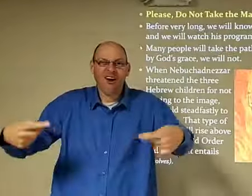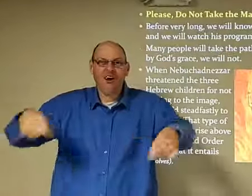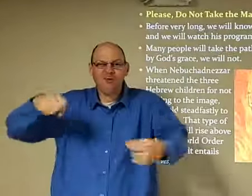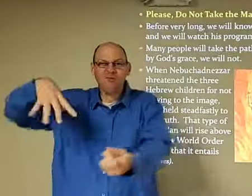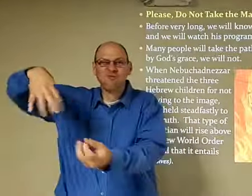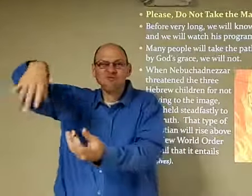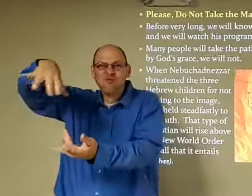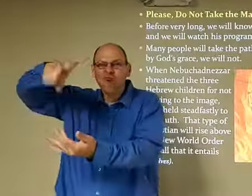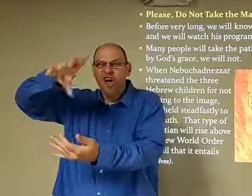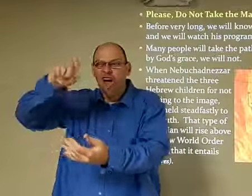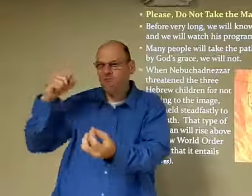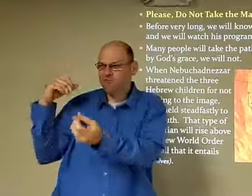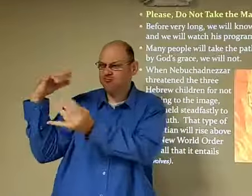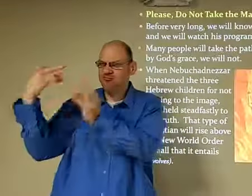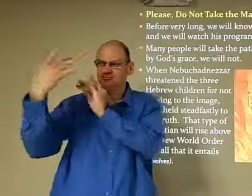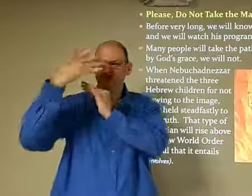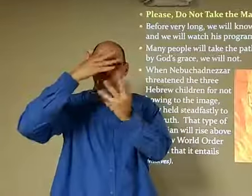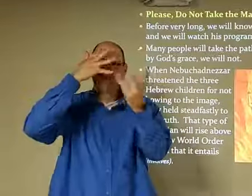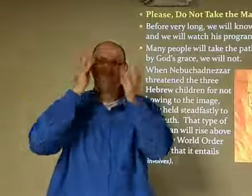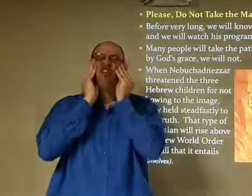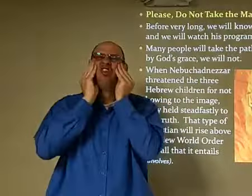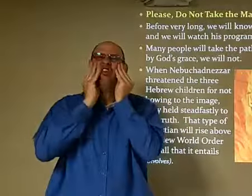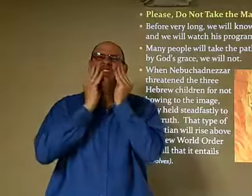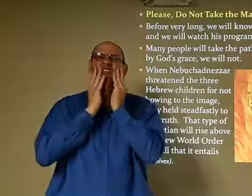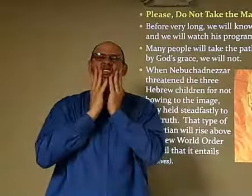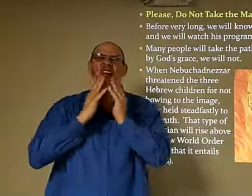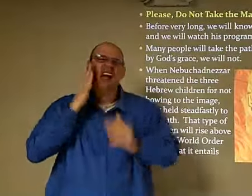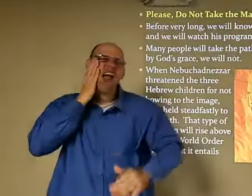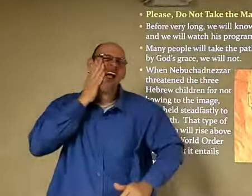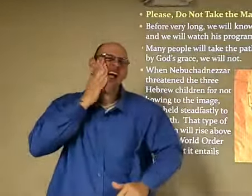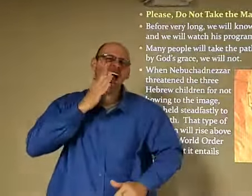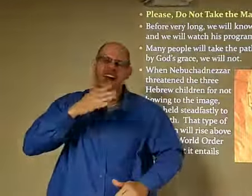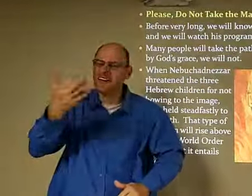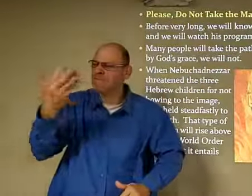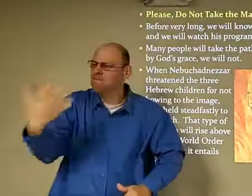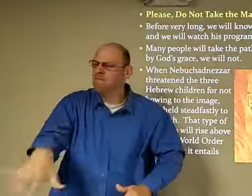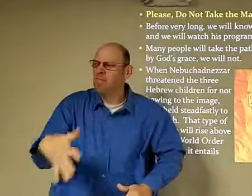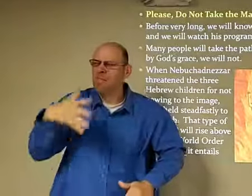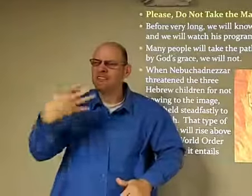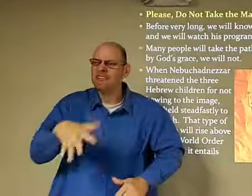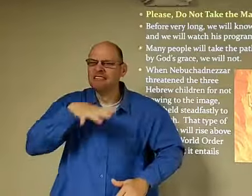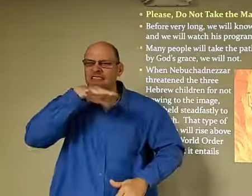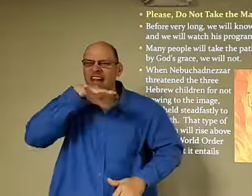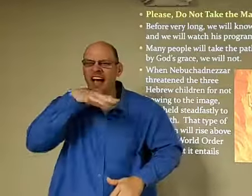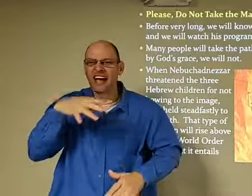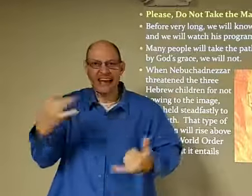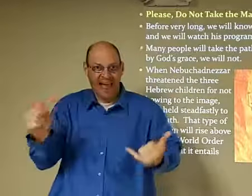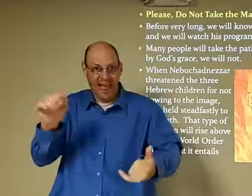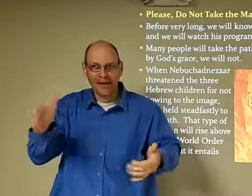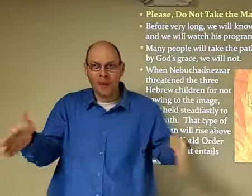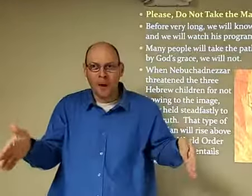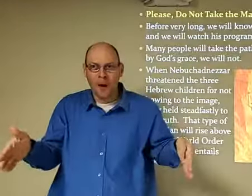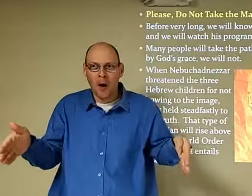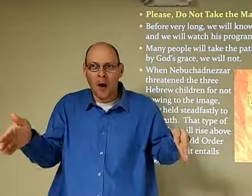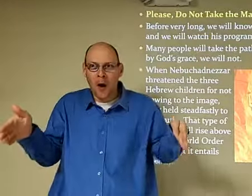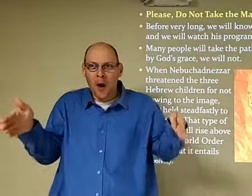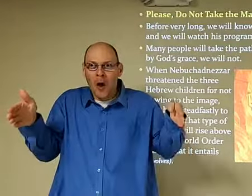you're working out in the field you know and you'd be riding the horse and buggy and out in the heat and the dirt